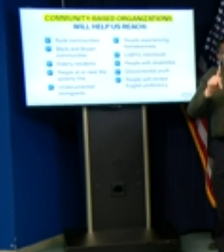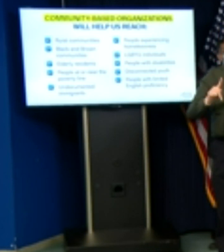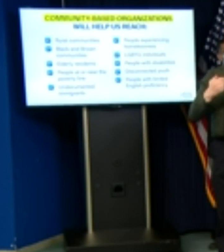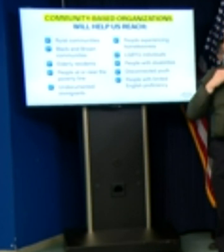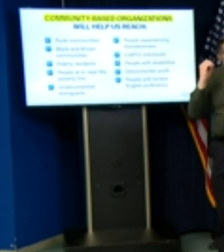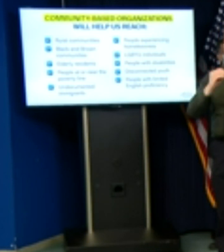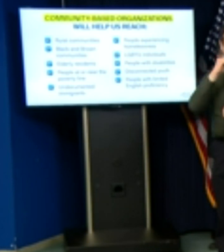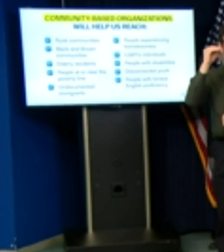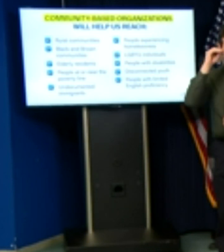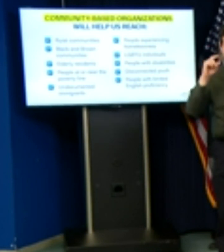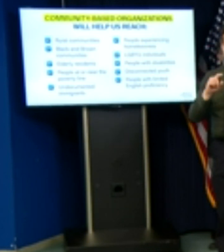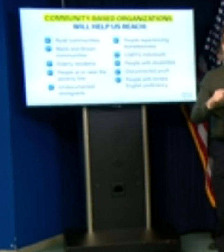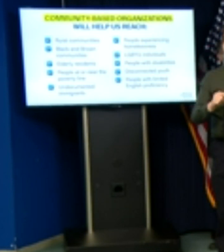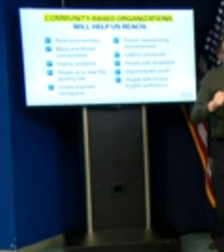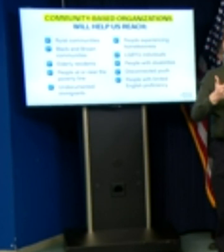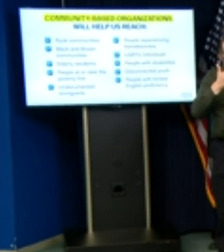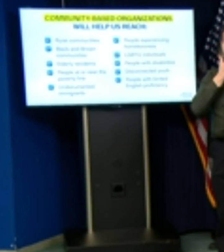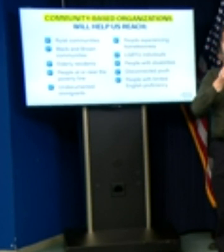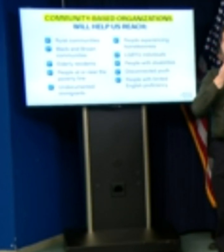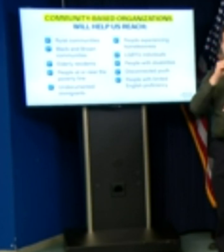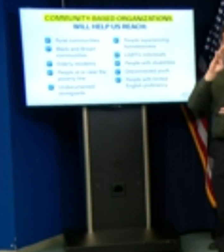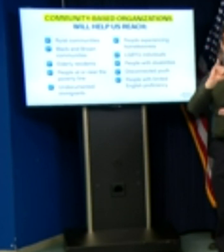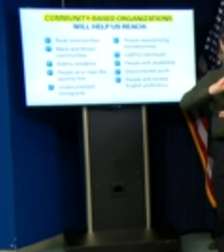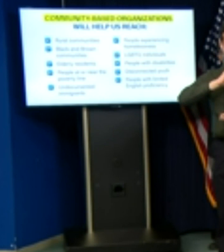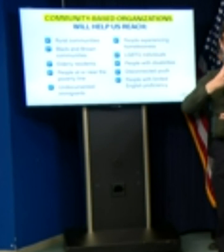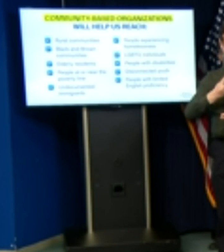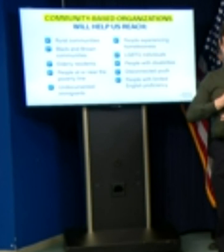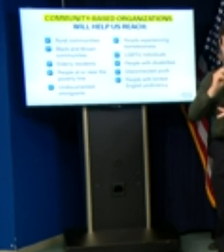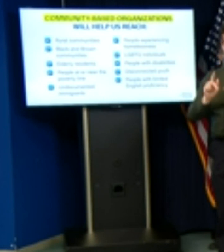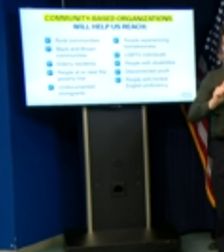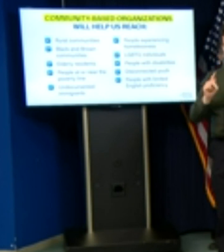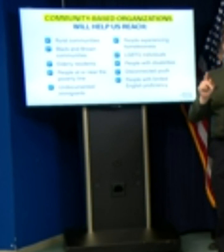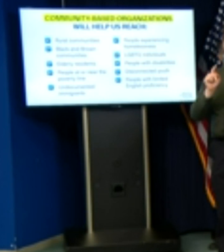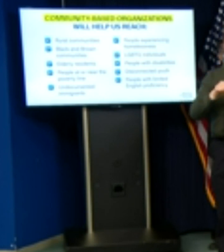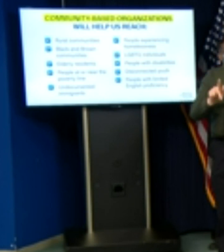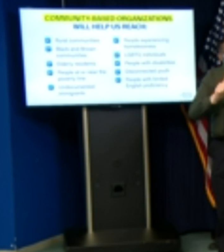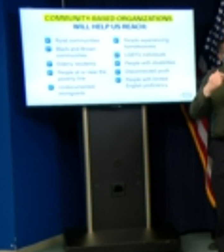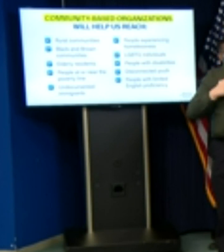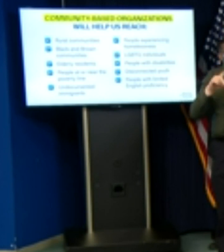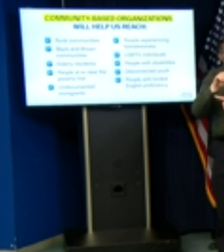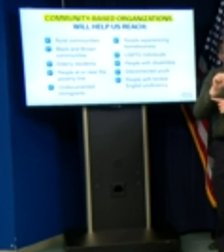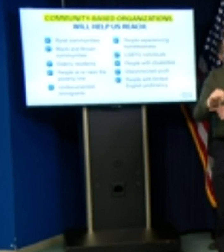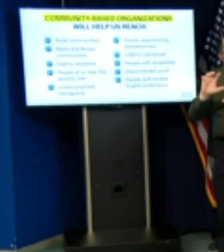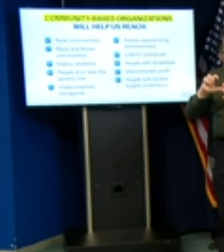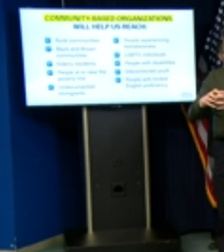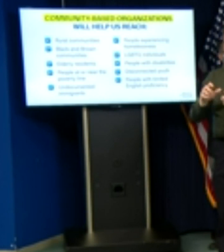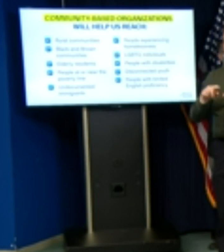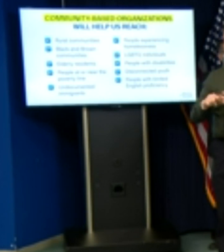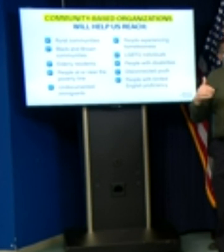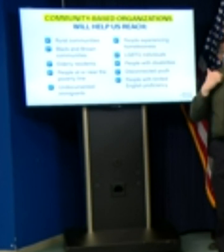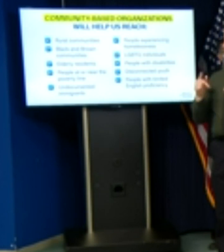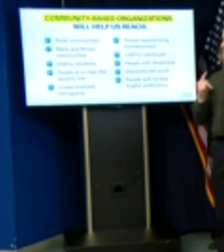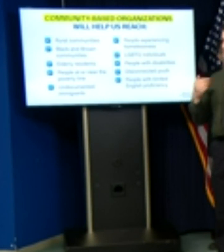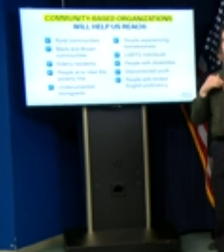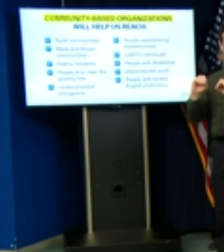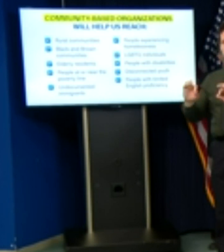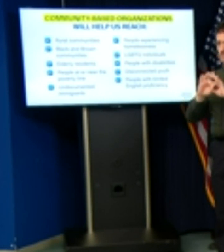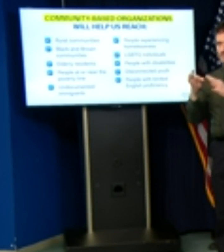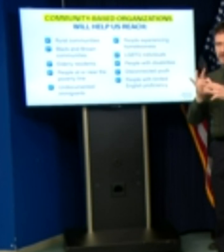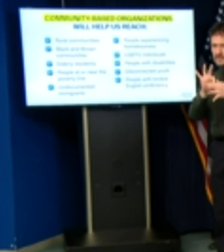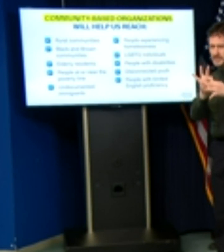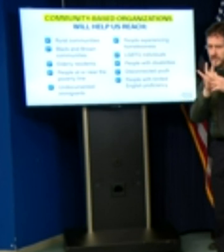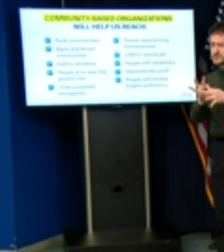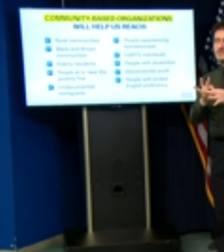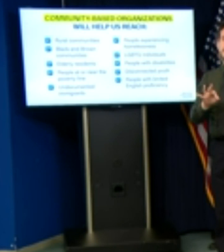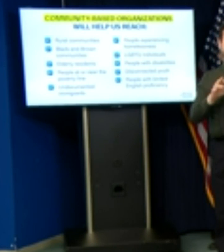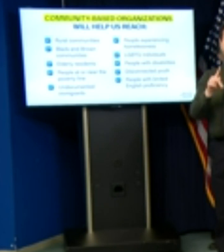lgbtq individuals people with disabilities disconnected youth people with limited english proficiency